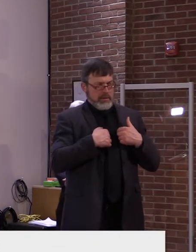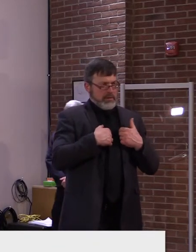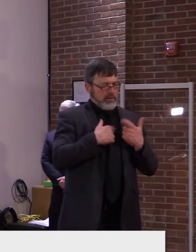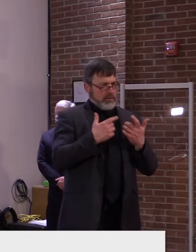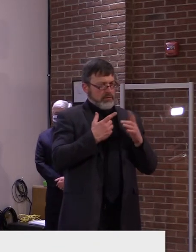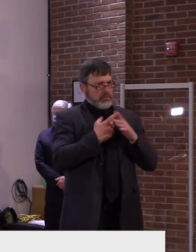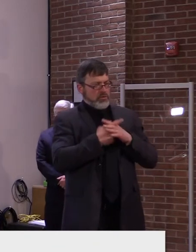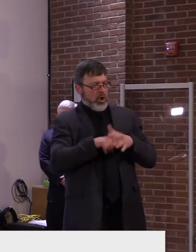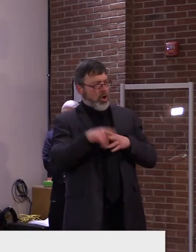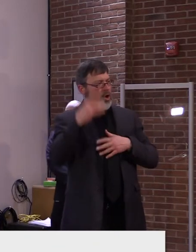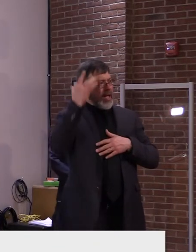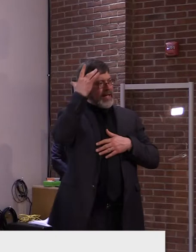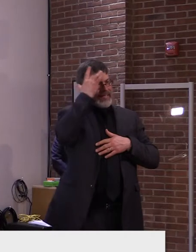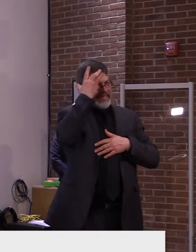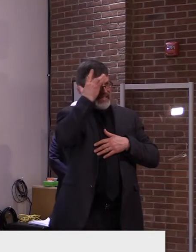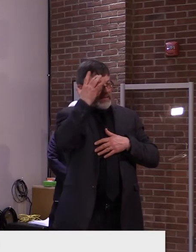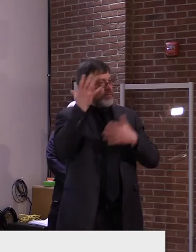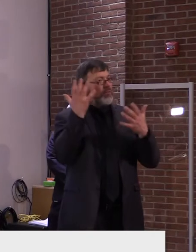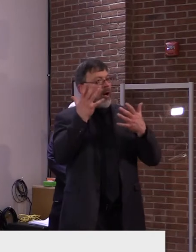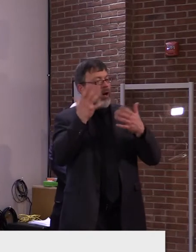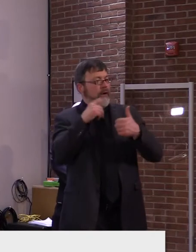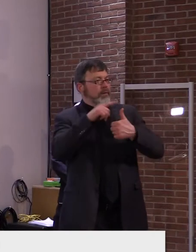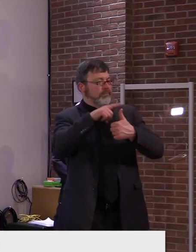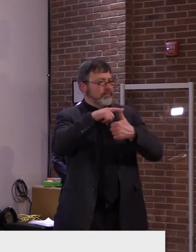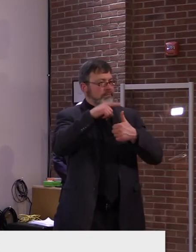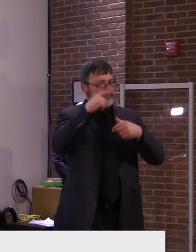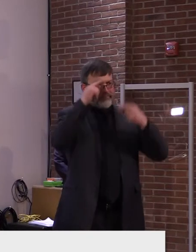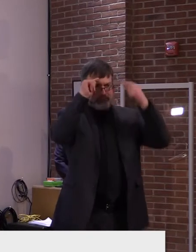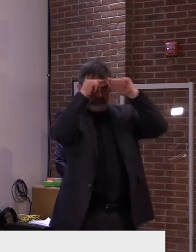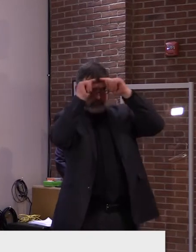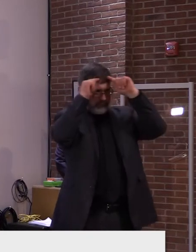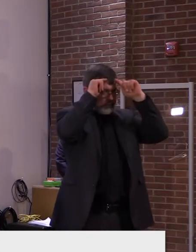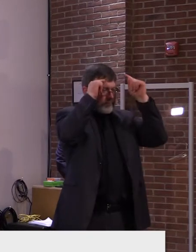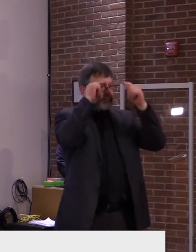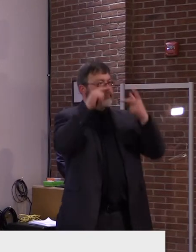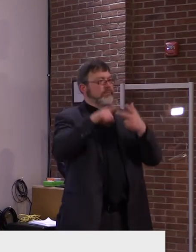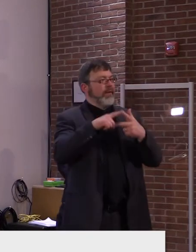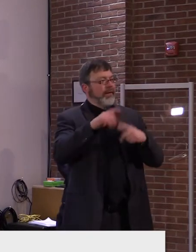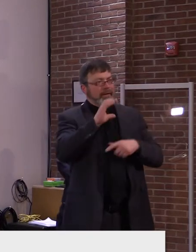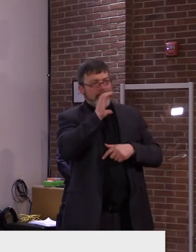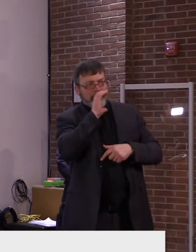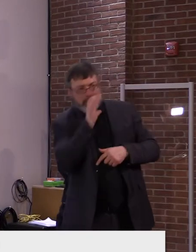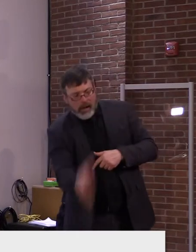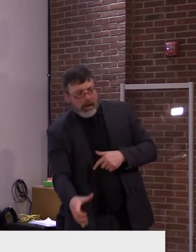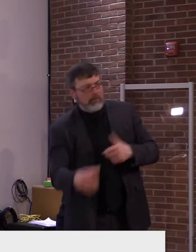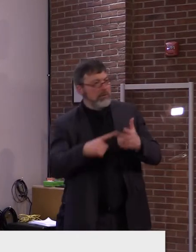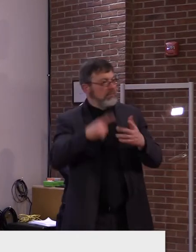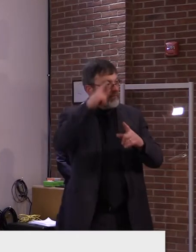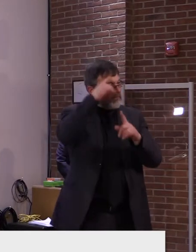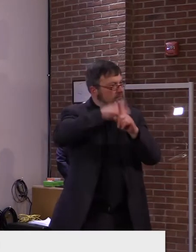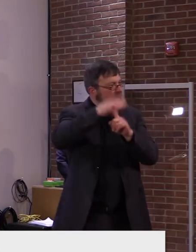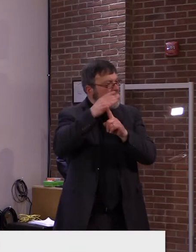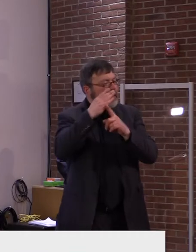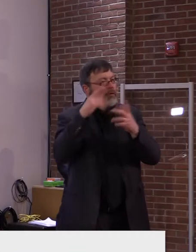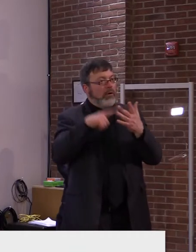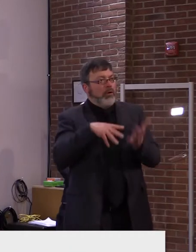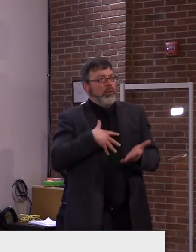if your carbon monoxide alarm goes off or you suspect carbon monoxide poisoning. Thank you.